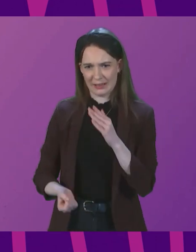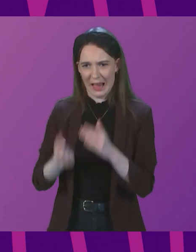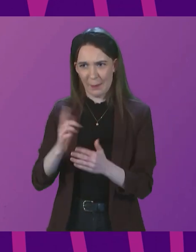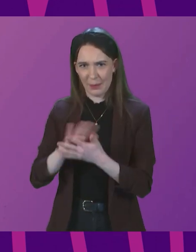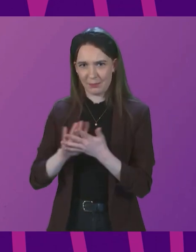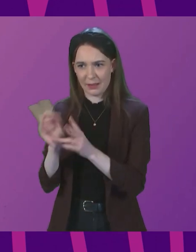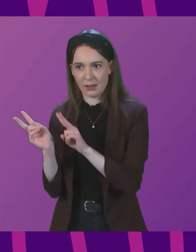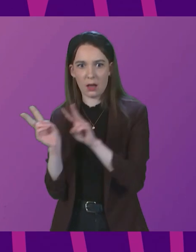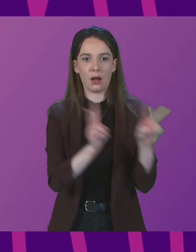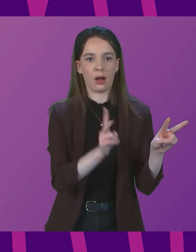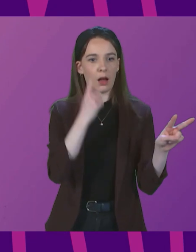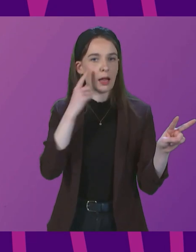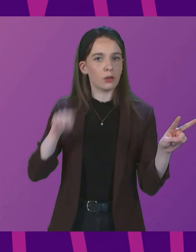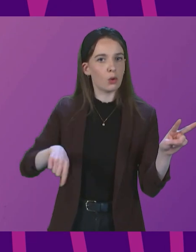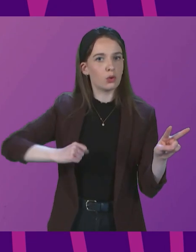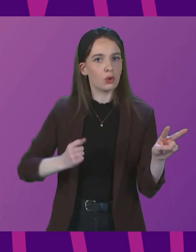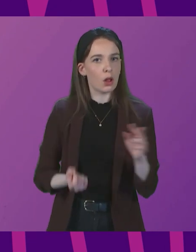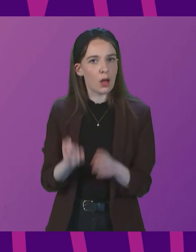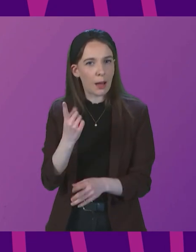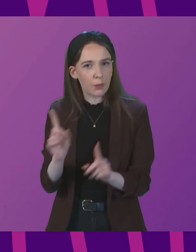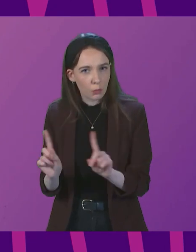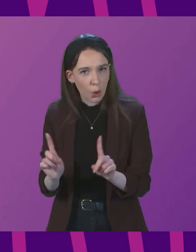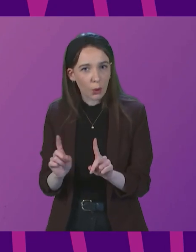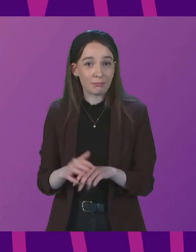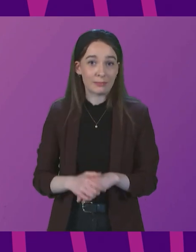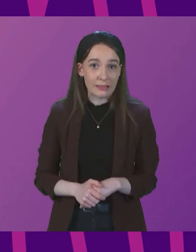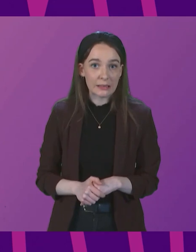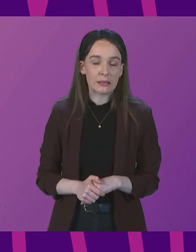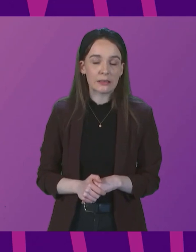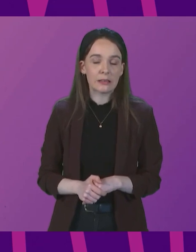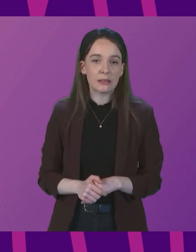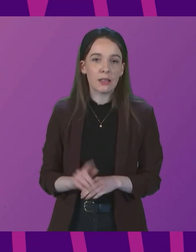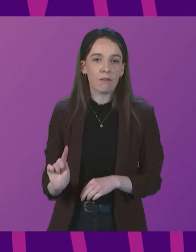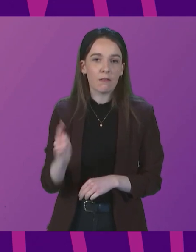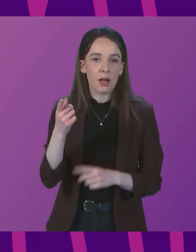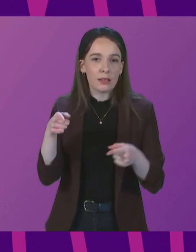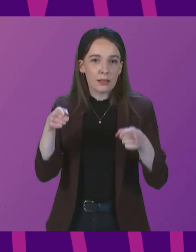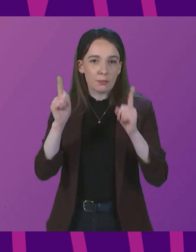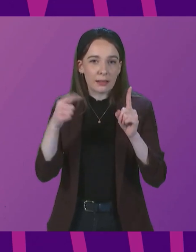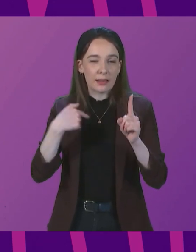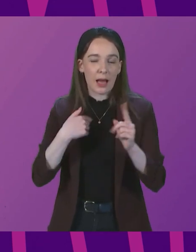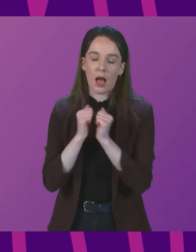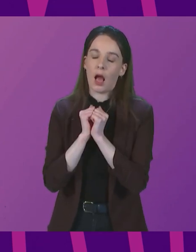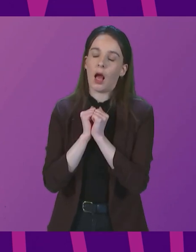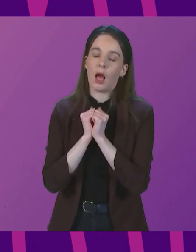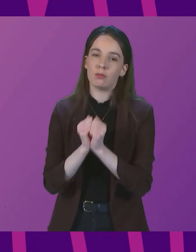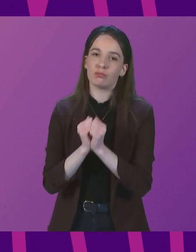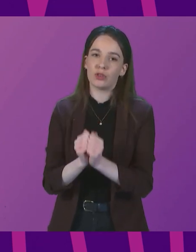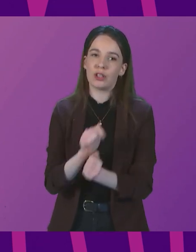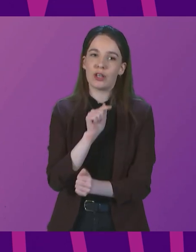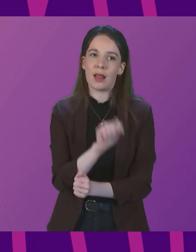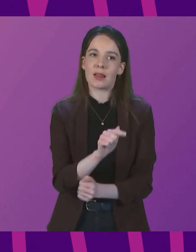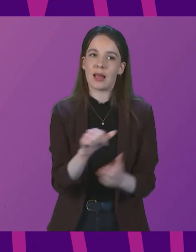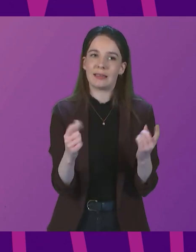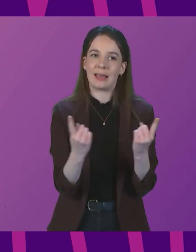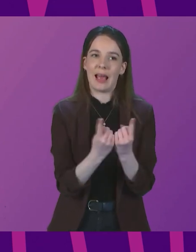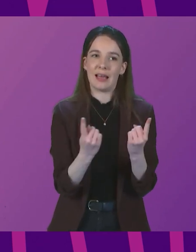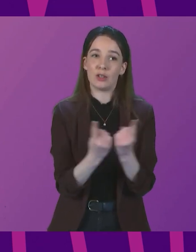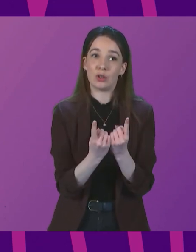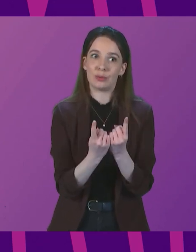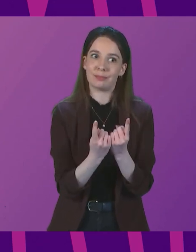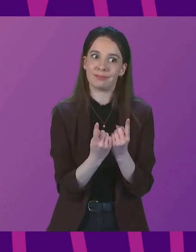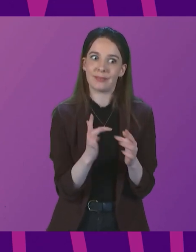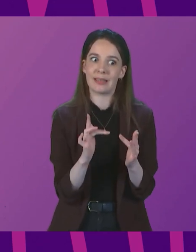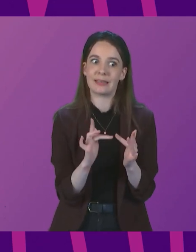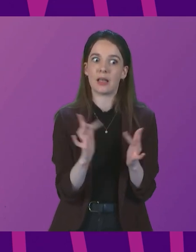Again, first minister, I appreciate that the issue touches on COVID. It may be the view of the